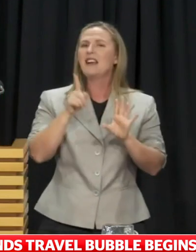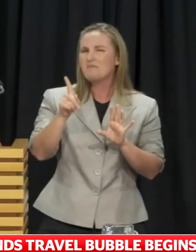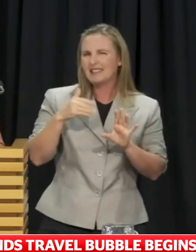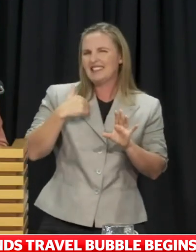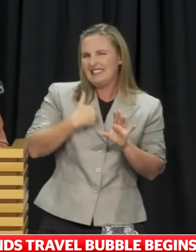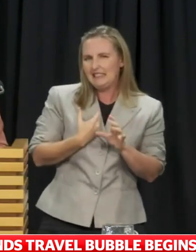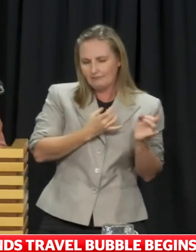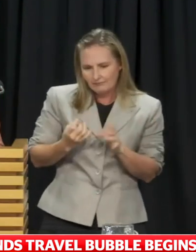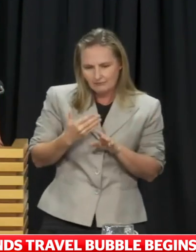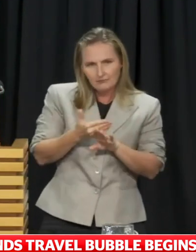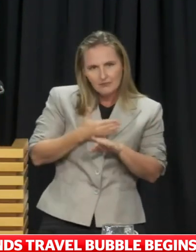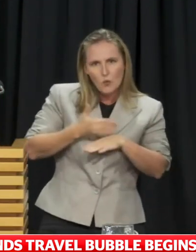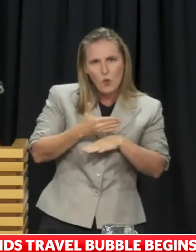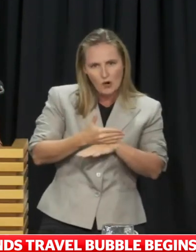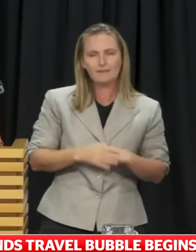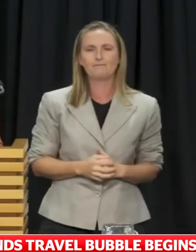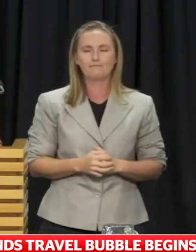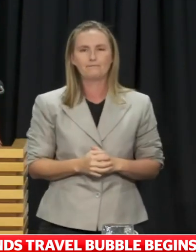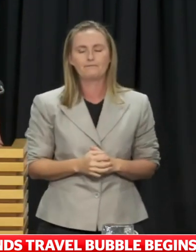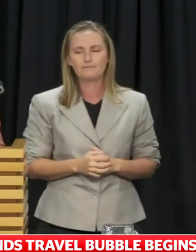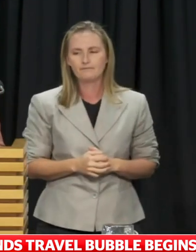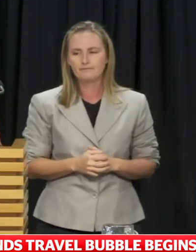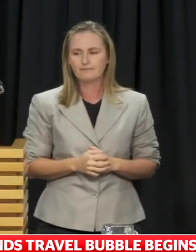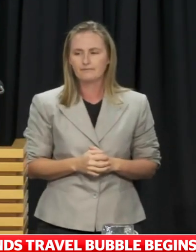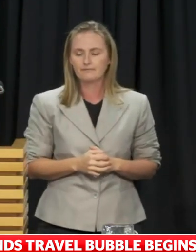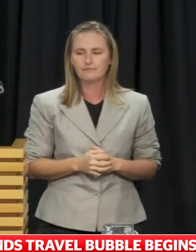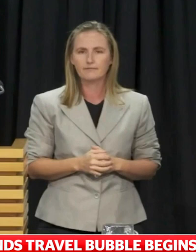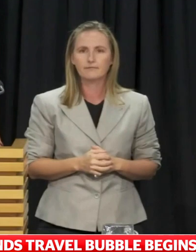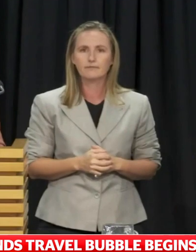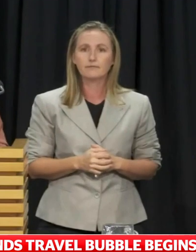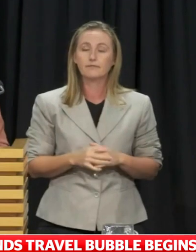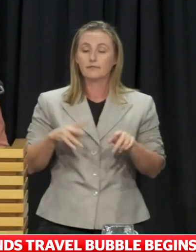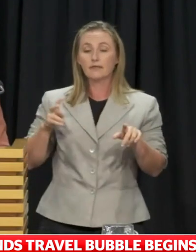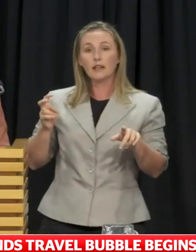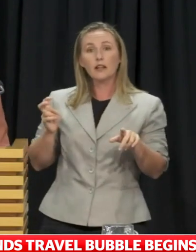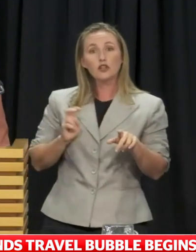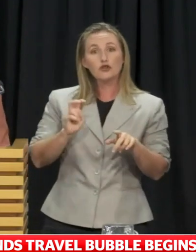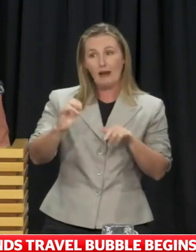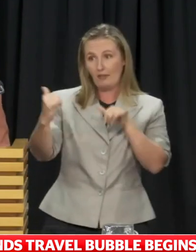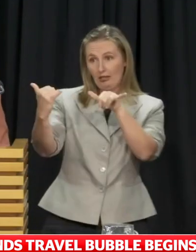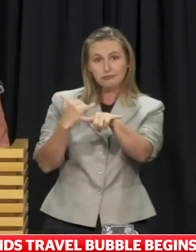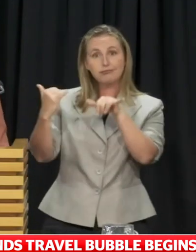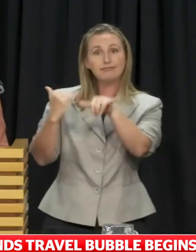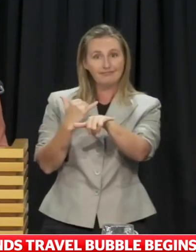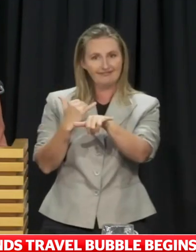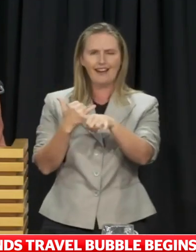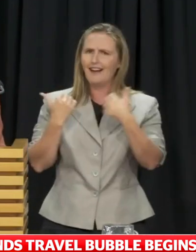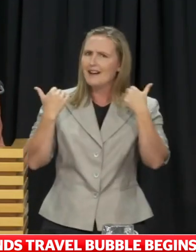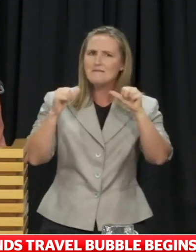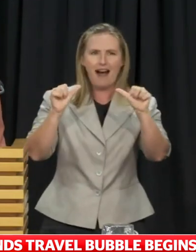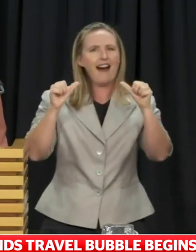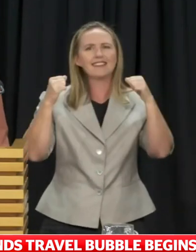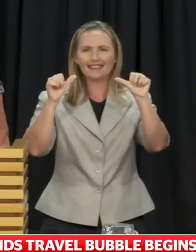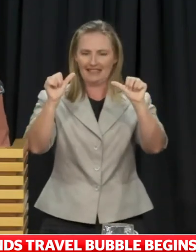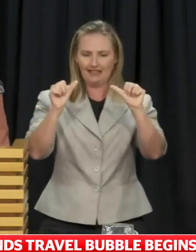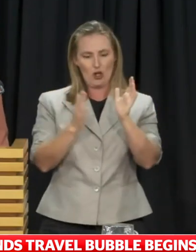be done before that's able to be finalised. A travel bubble with the Cooks signifies another milestone in New Zealand's